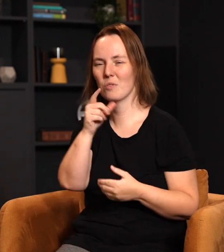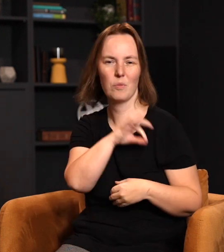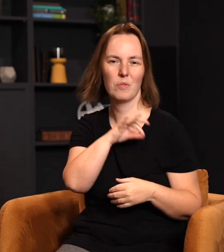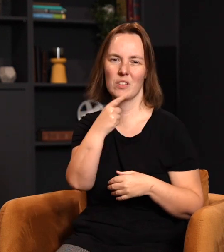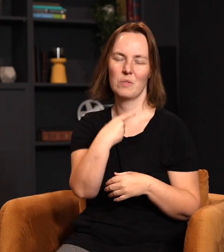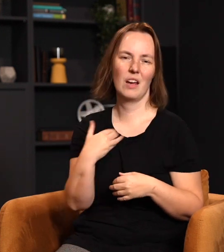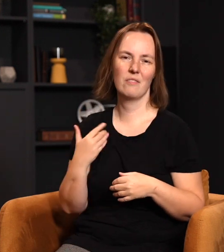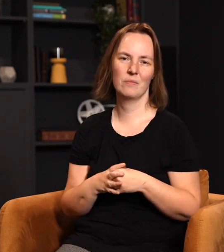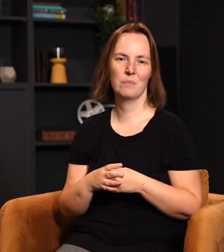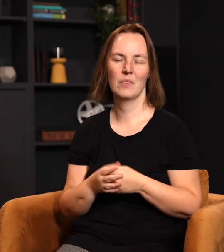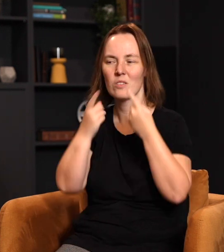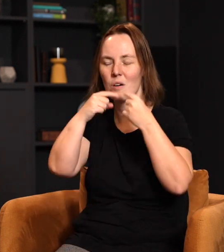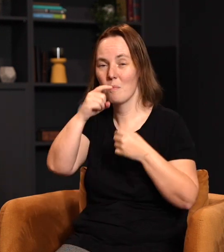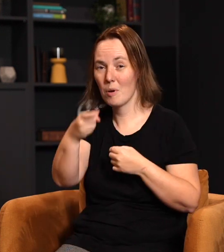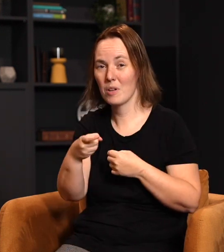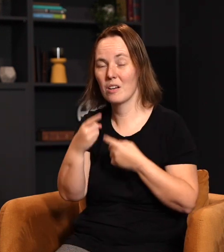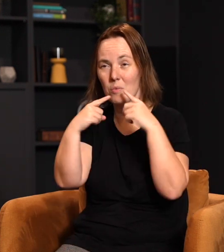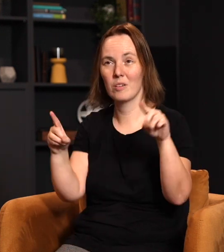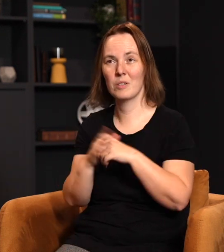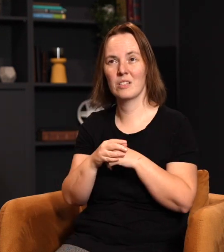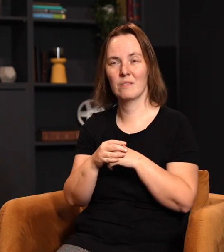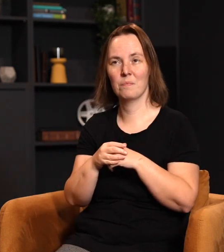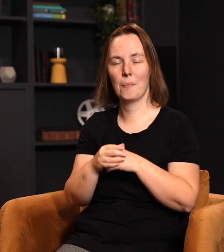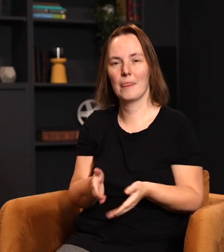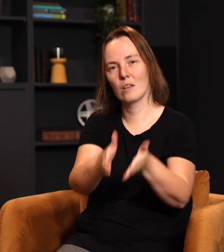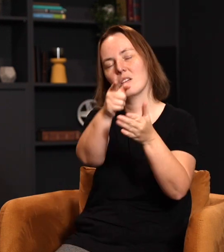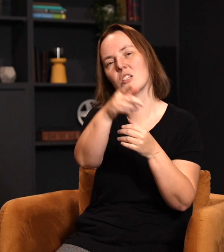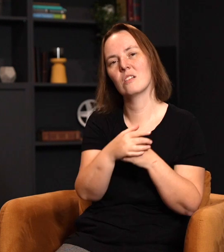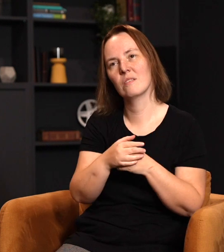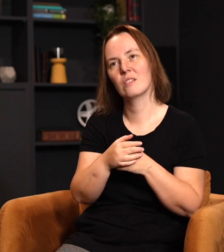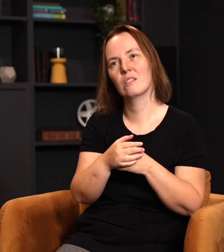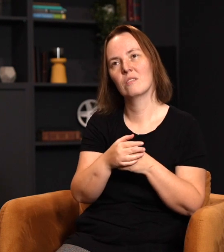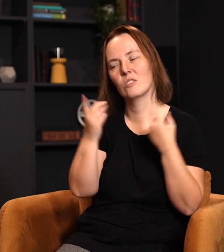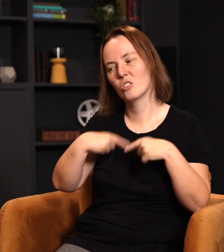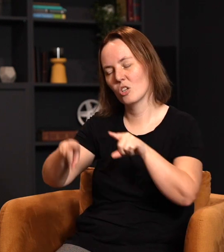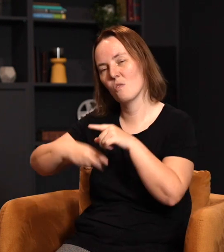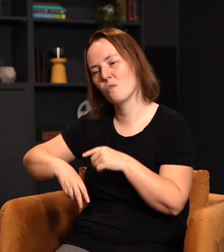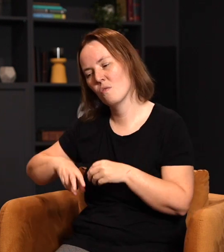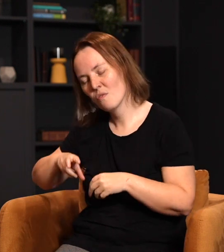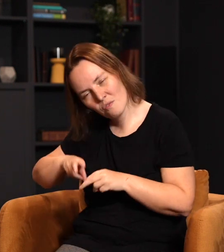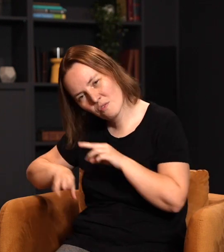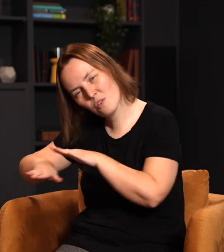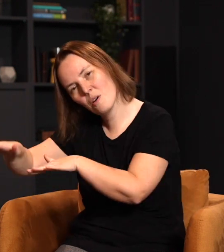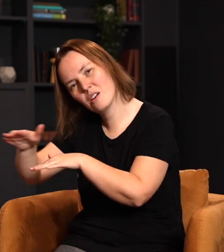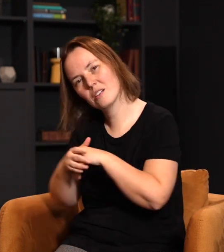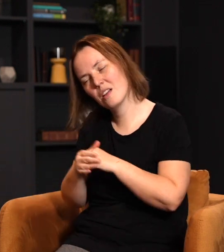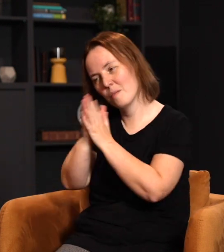that we have. But those are public proclamations. So as I said in the first service, I want to encourage you to take a hike. Just take a hike. And